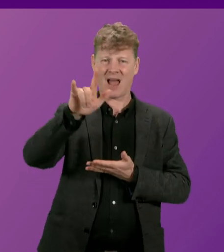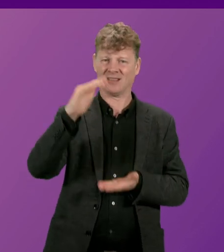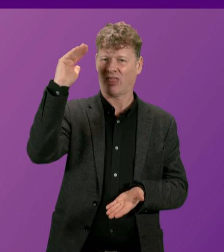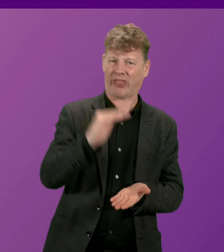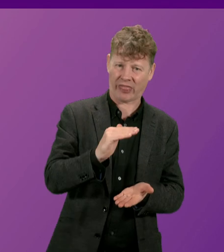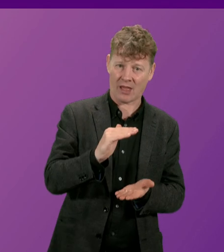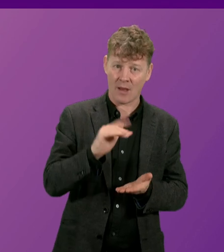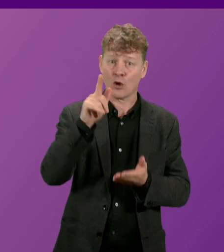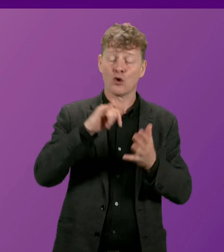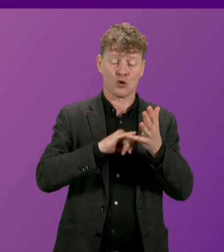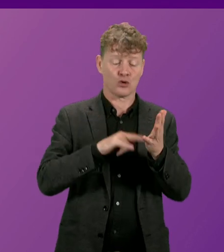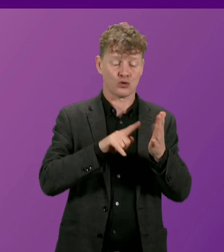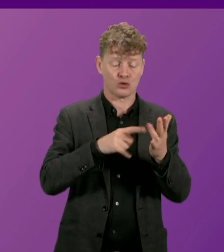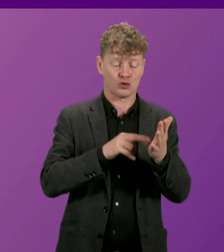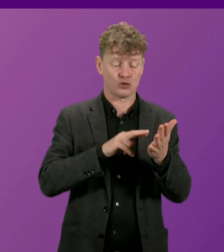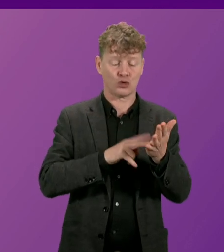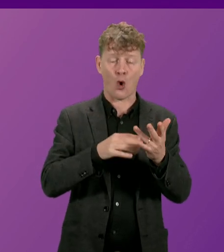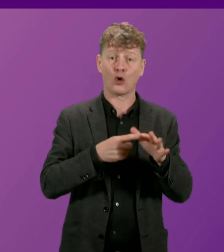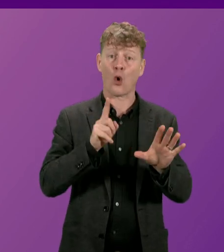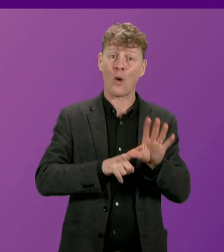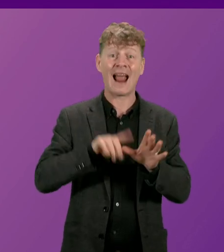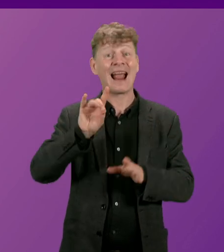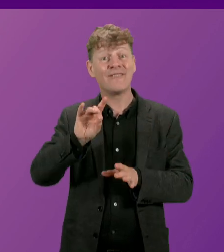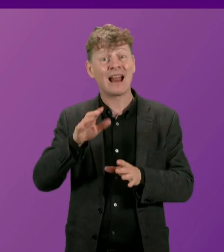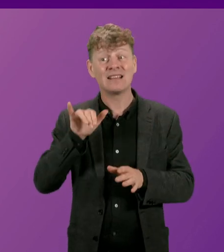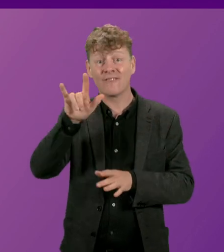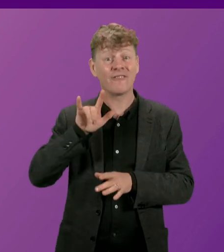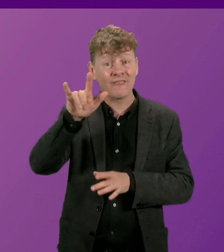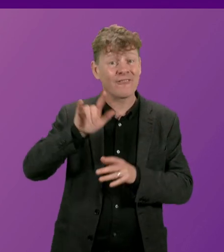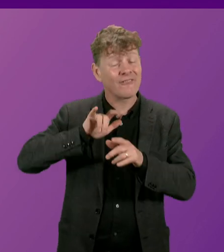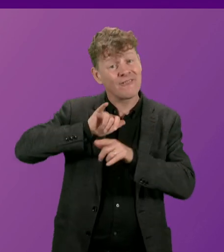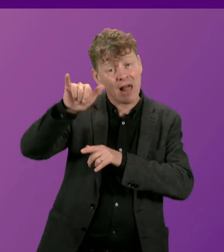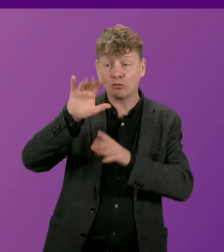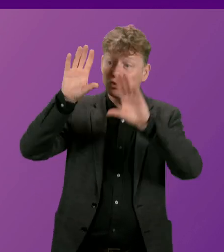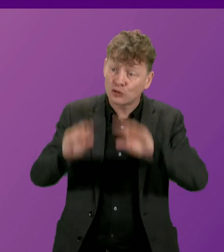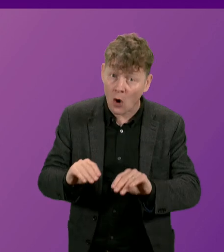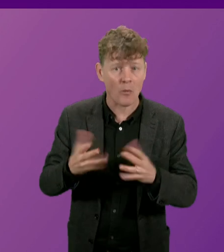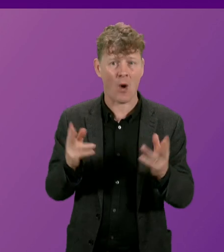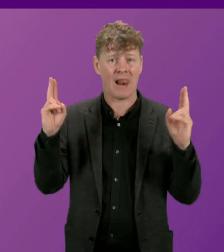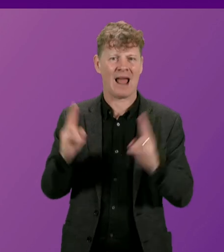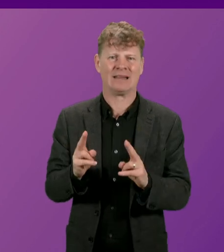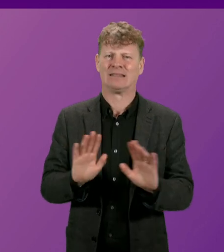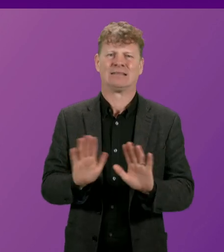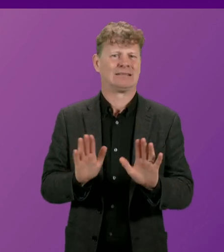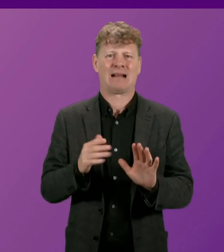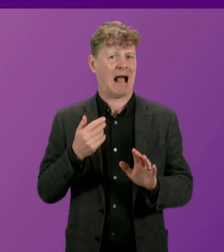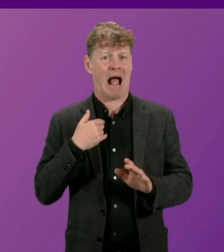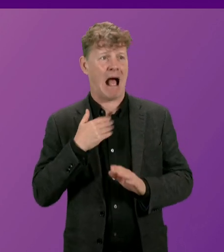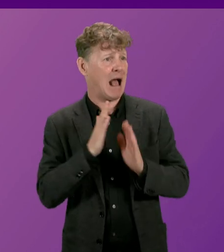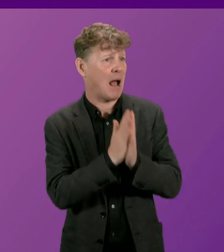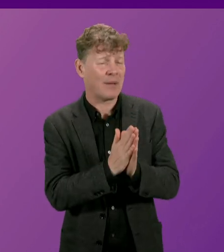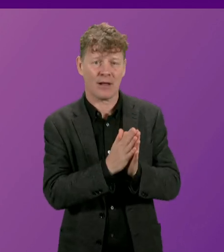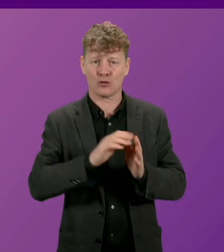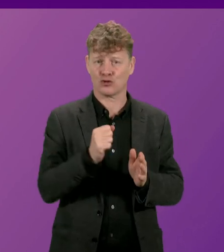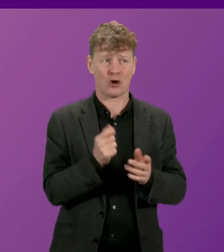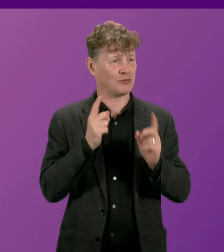if the Stornoway-Inverness flight were to stop or indeed become less accessible. I appeal to Scottish ministers to find a solution